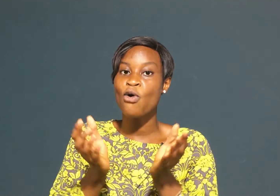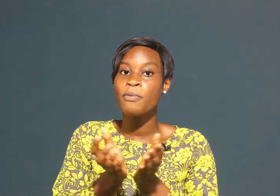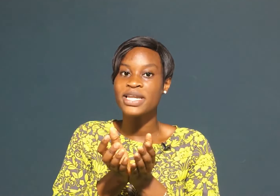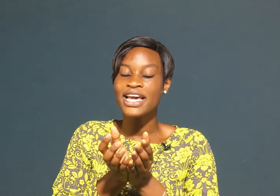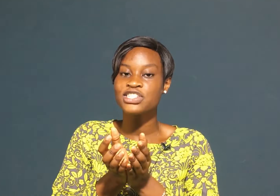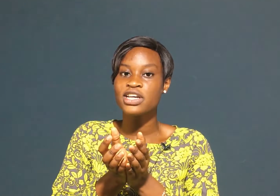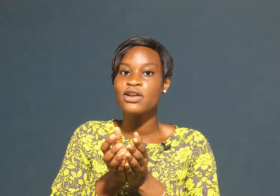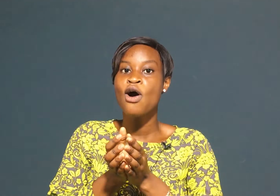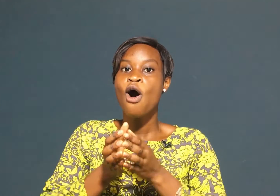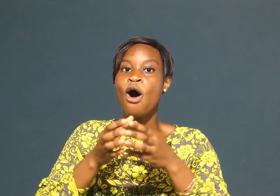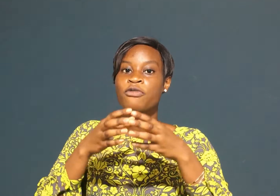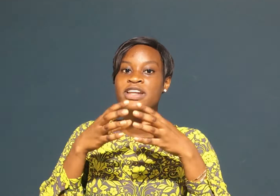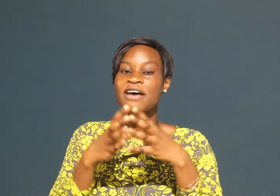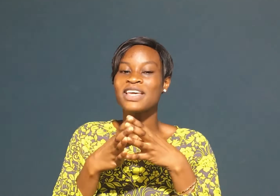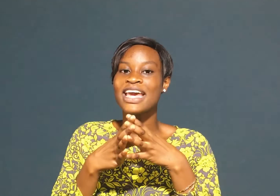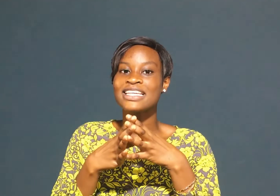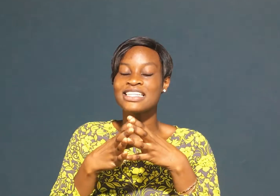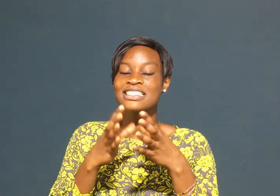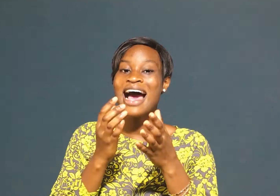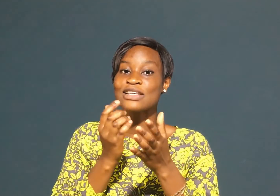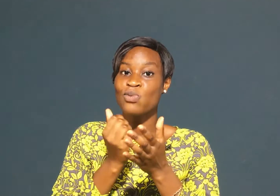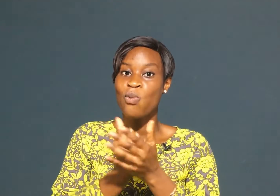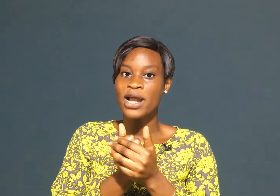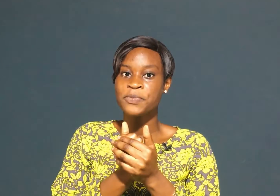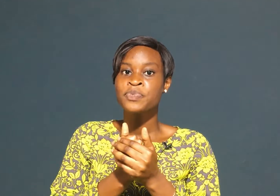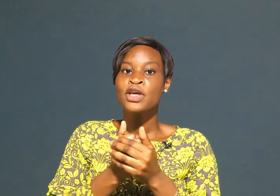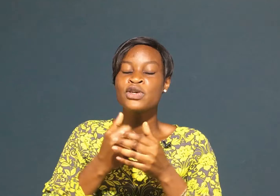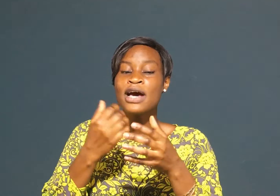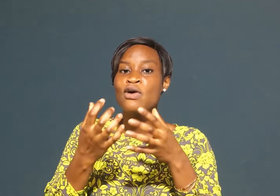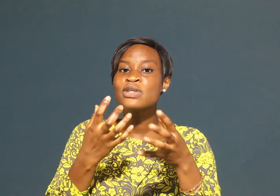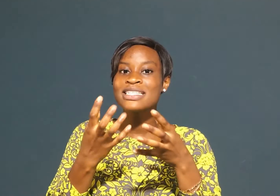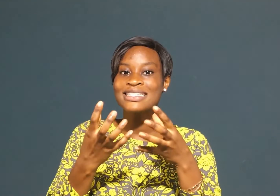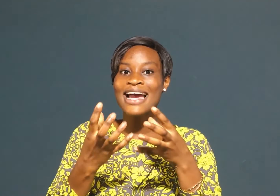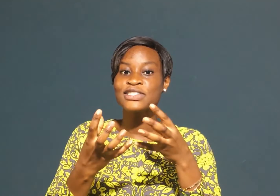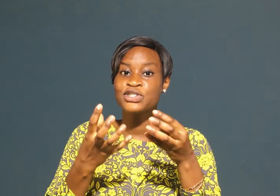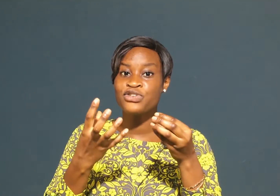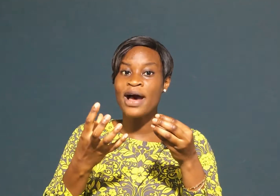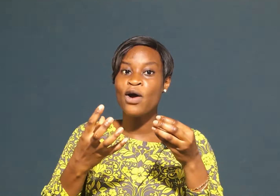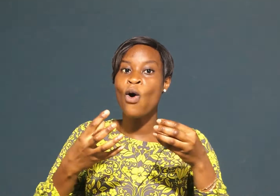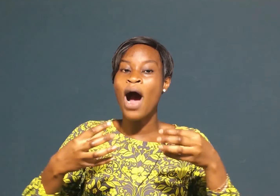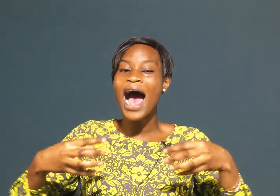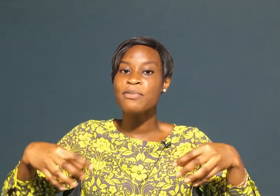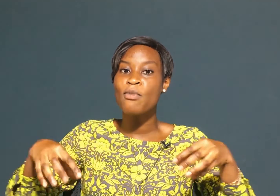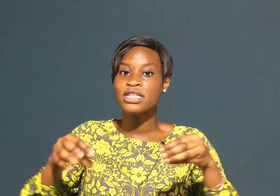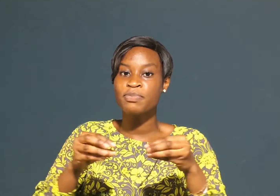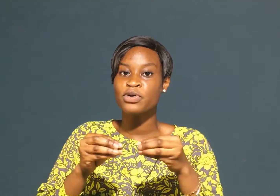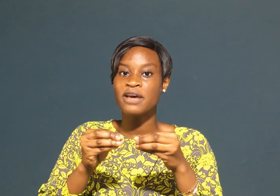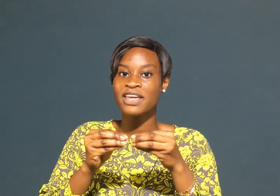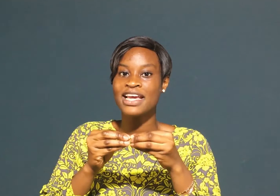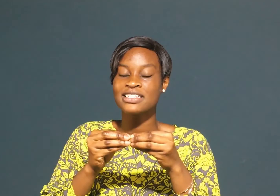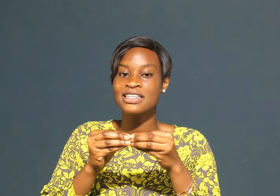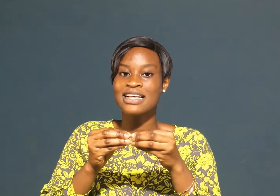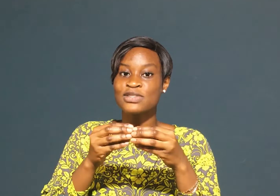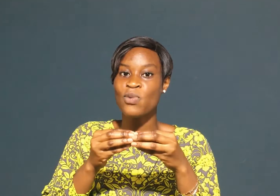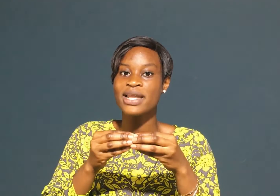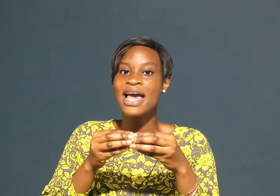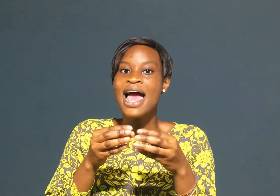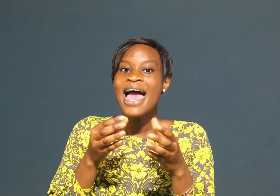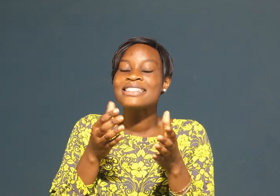combination of navigations as one you can also decide to try or add multiple navigations as one and